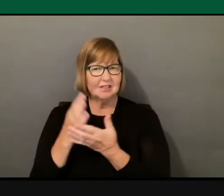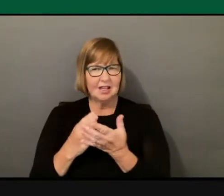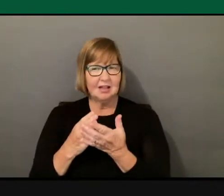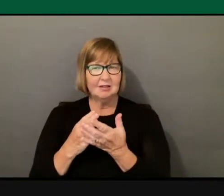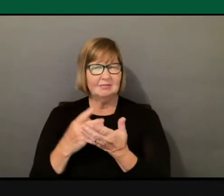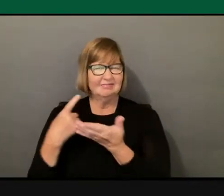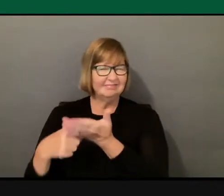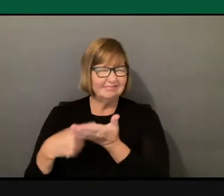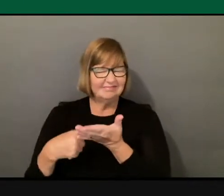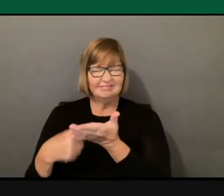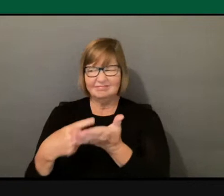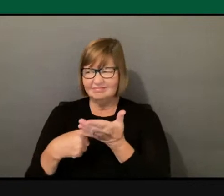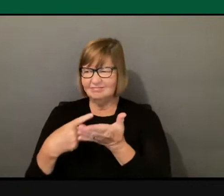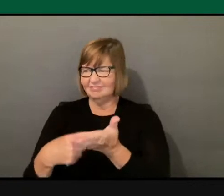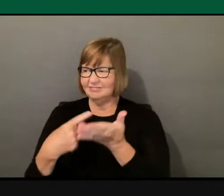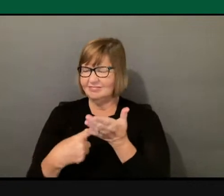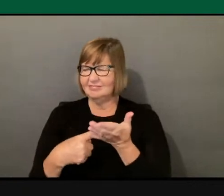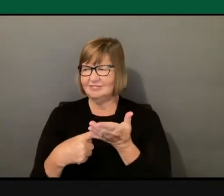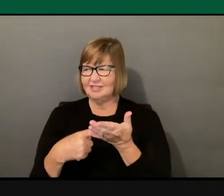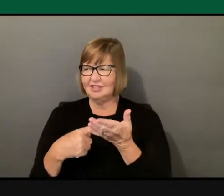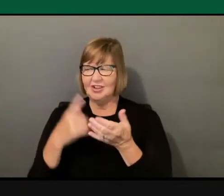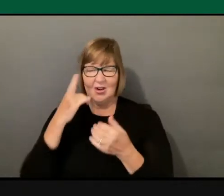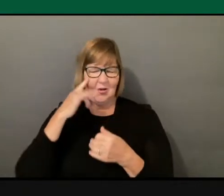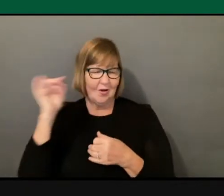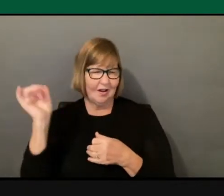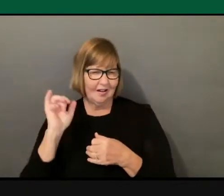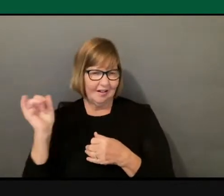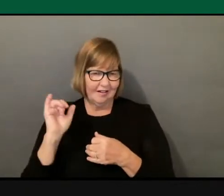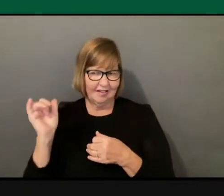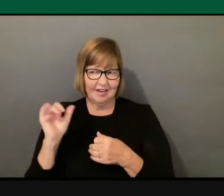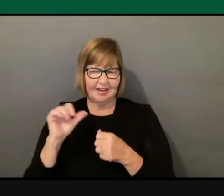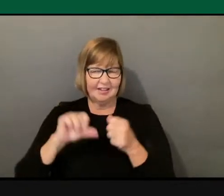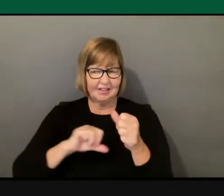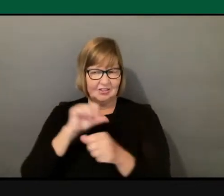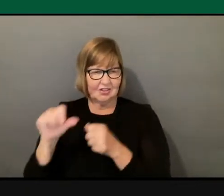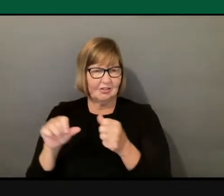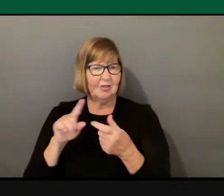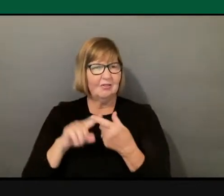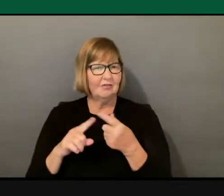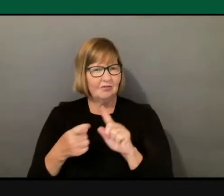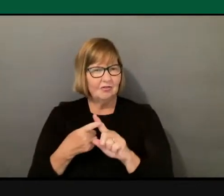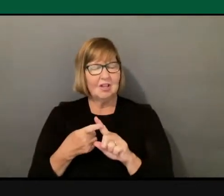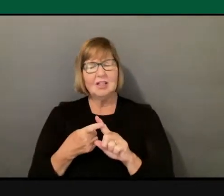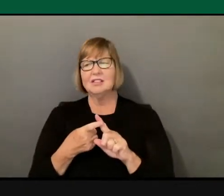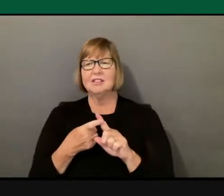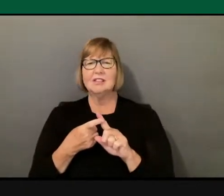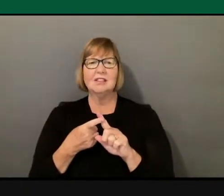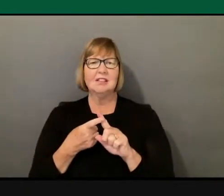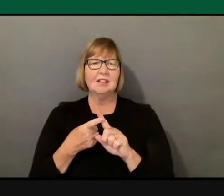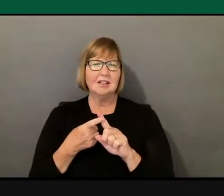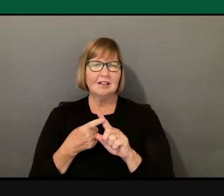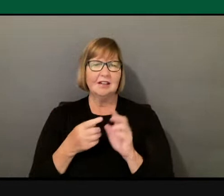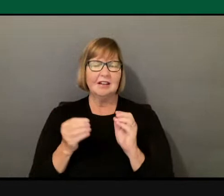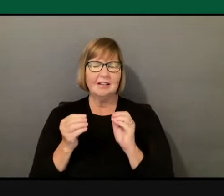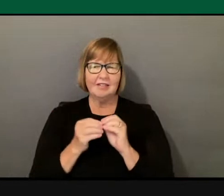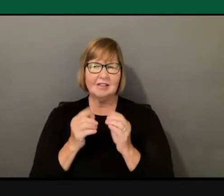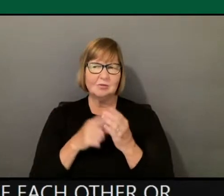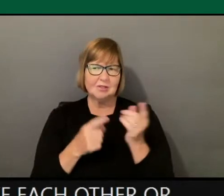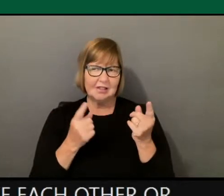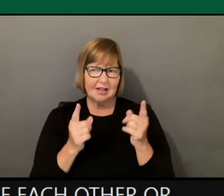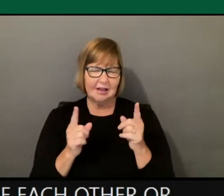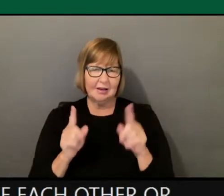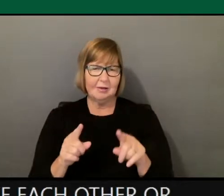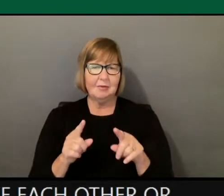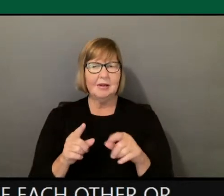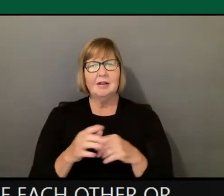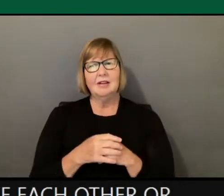between those who are like each other or who are your friends? Well, that's kind of the more of the historical dynamic that's in place. But say somebody